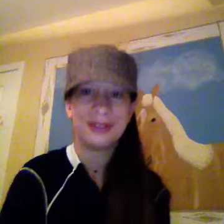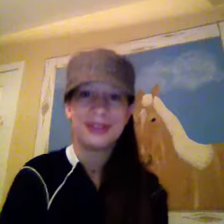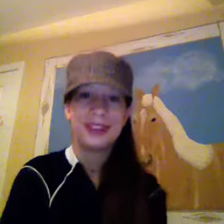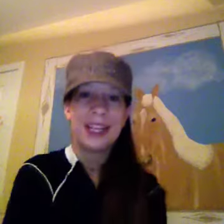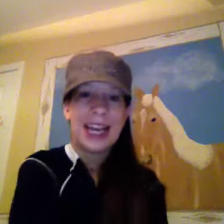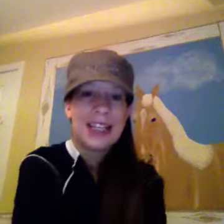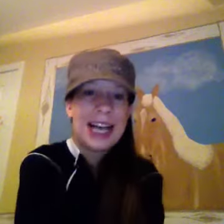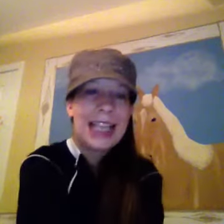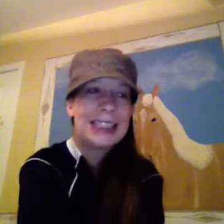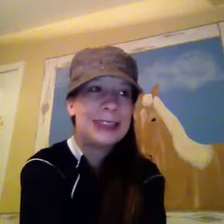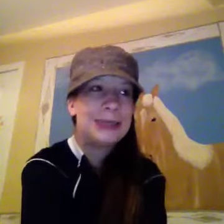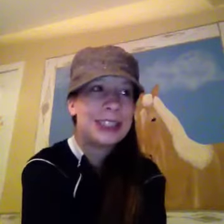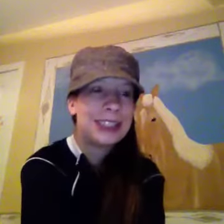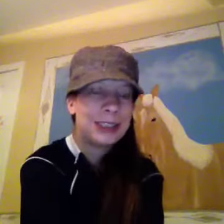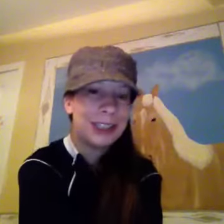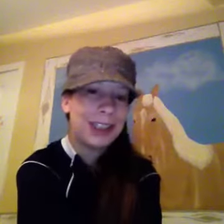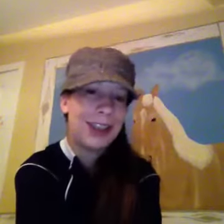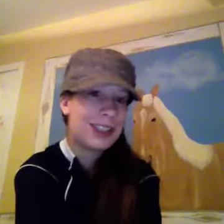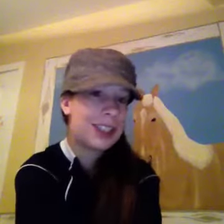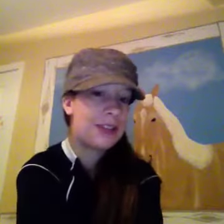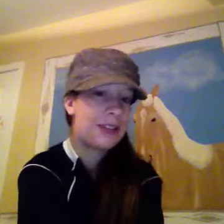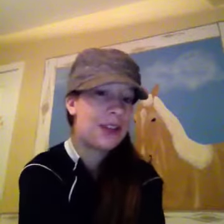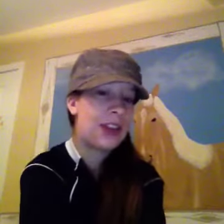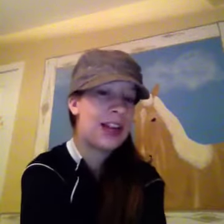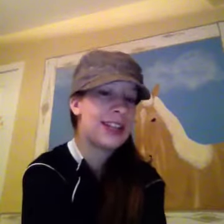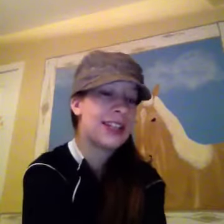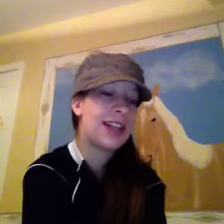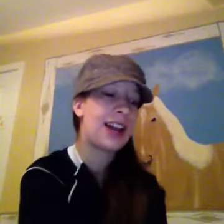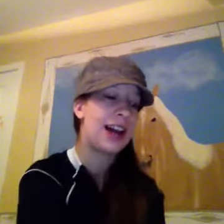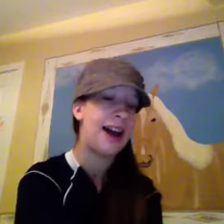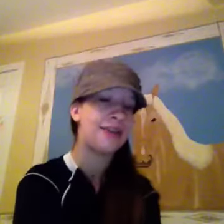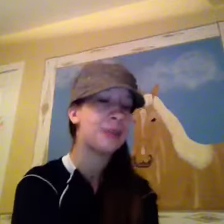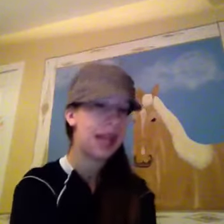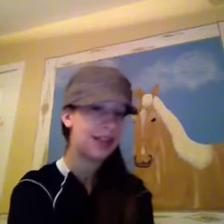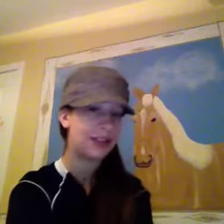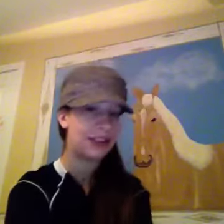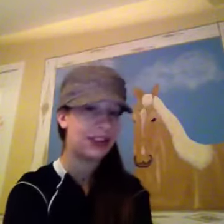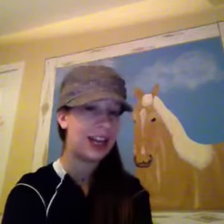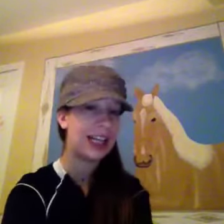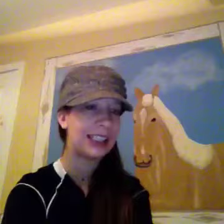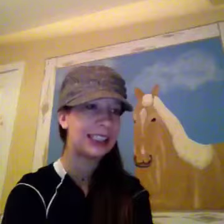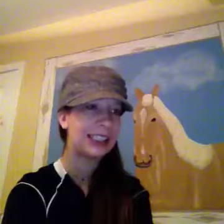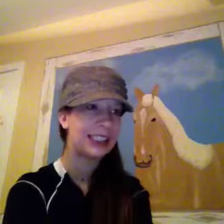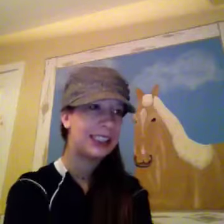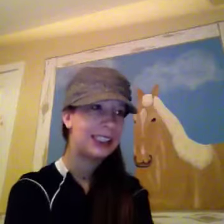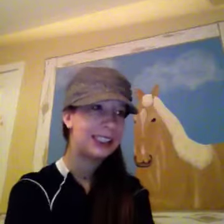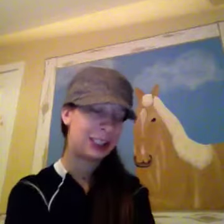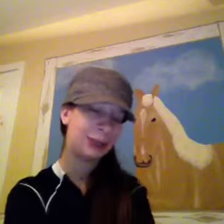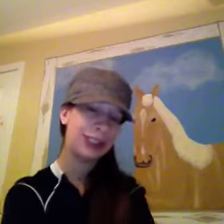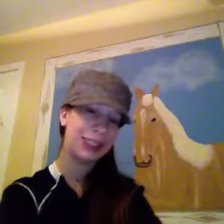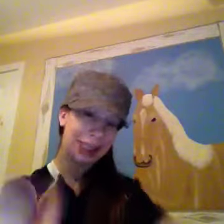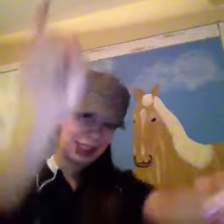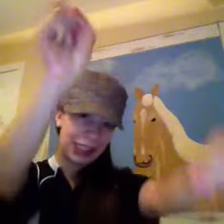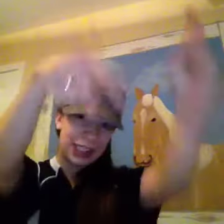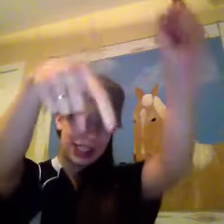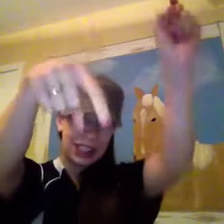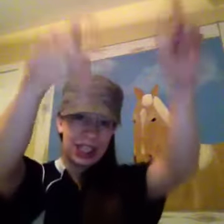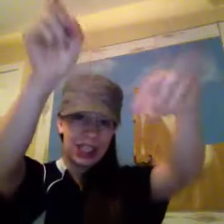Hey guys, it's me. So I'm gonna list off a few things that I have planned for you guys Tell me in the